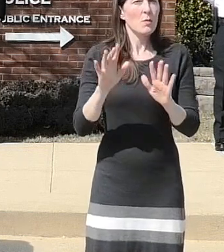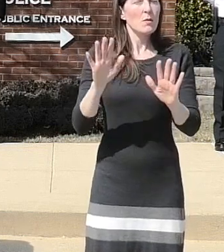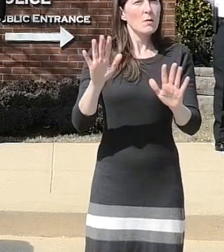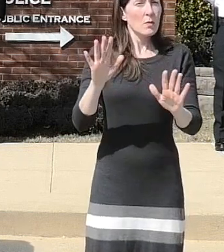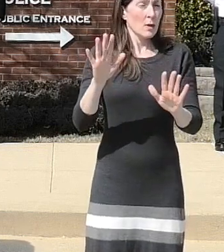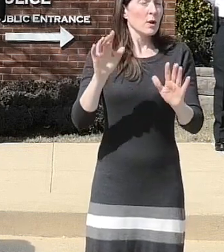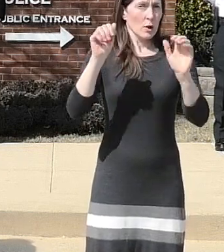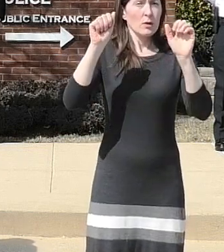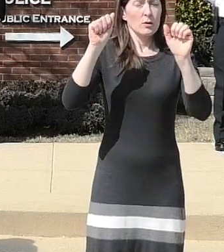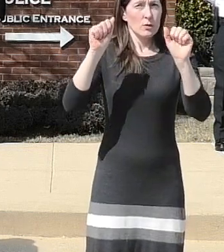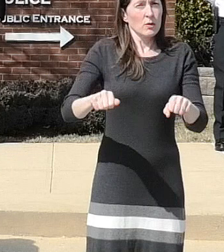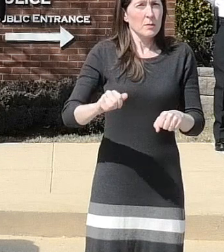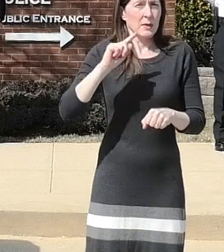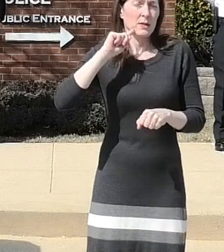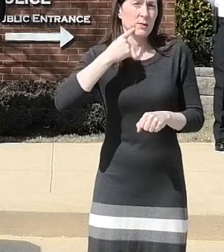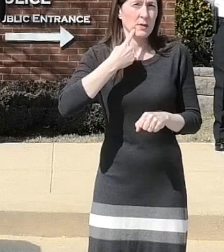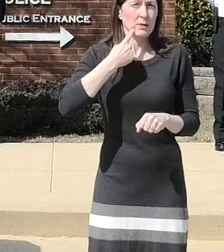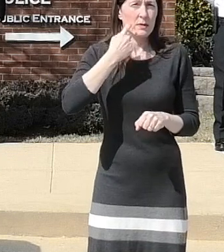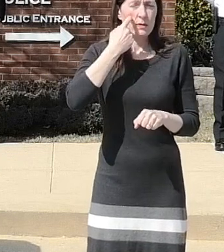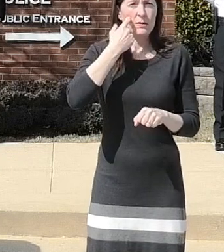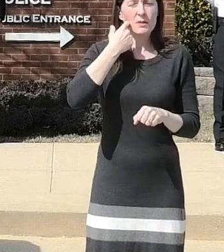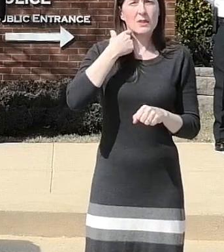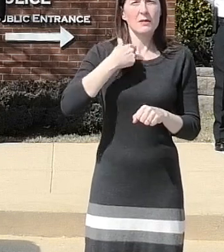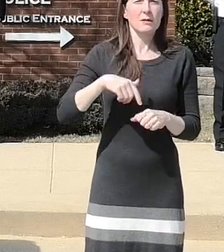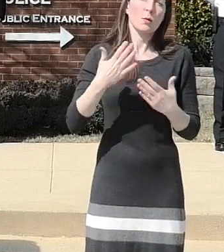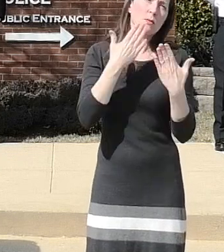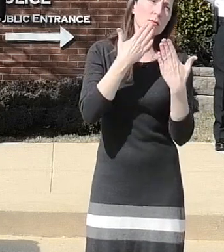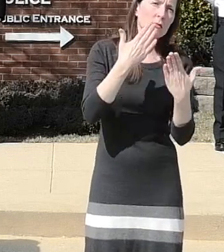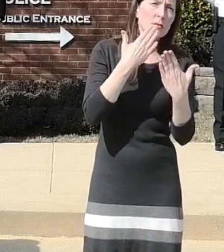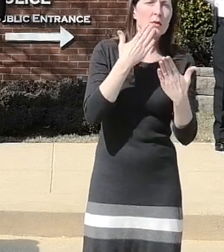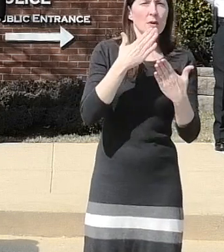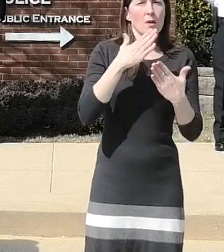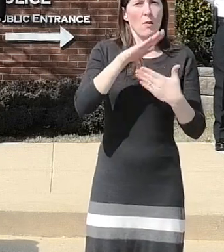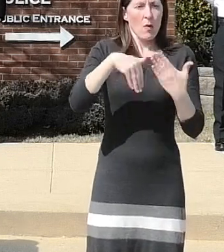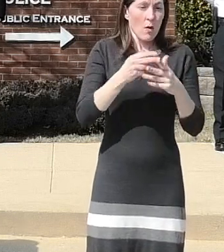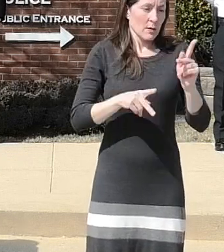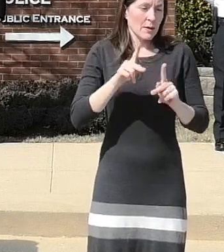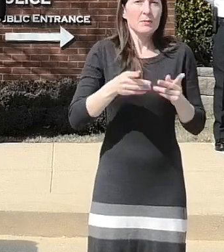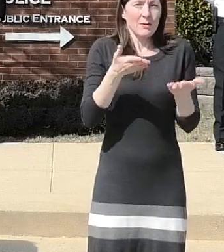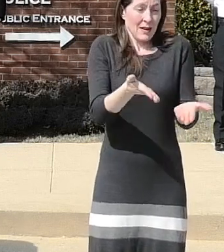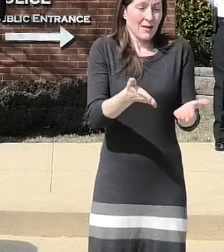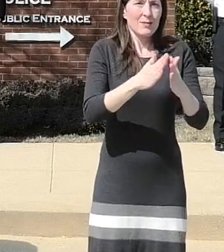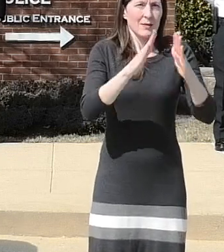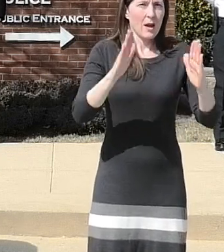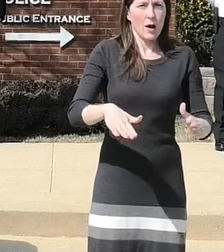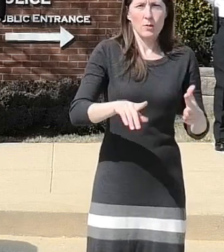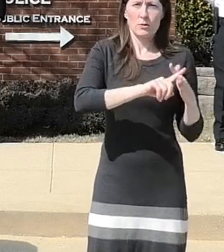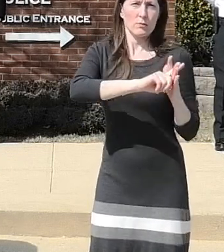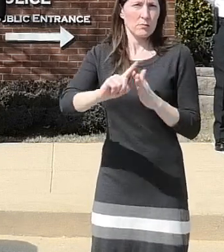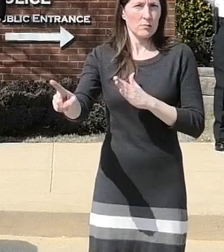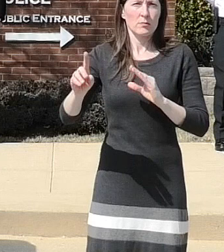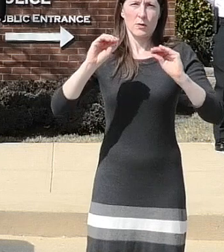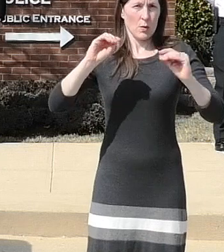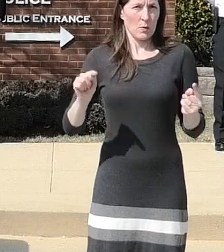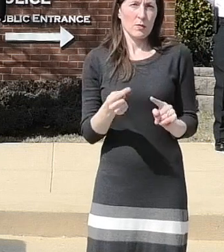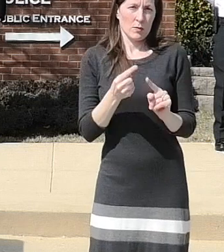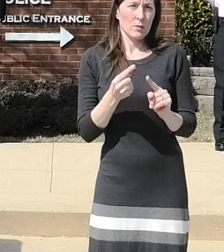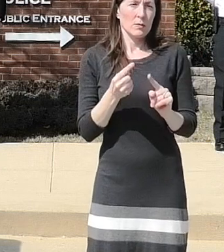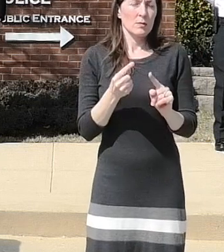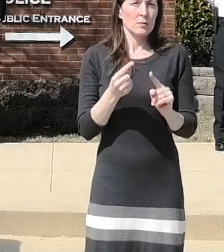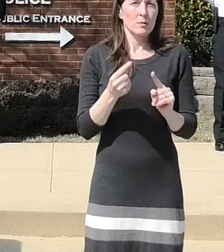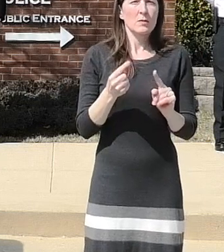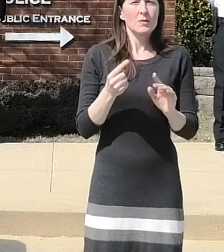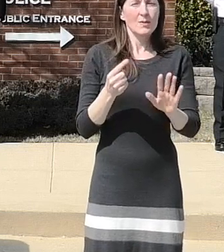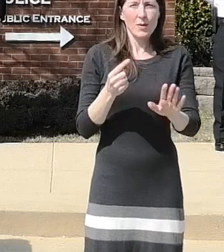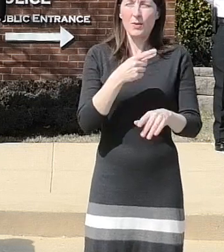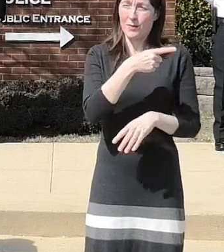thankfully all the residents in the homes were alerted and able to escape without harm and as you've heard this